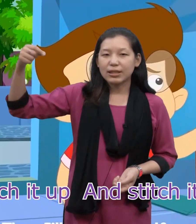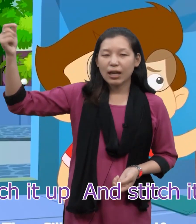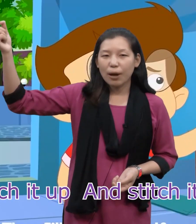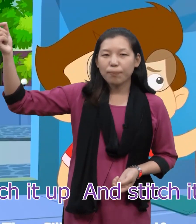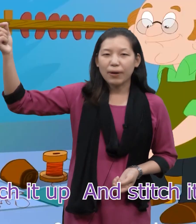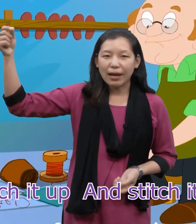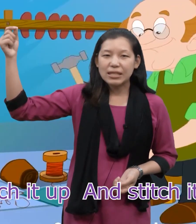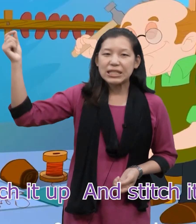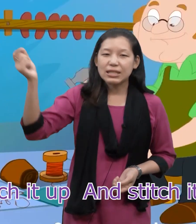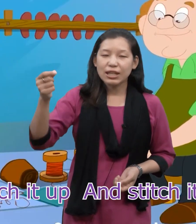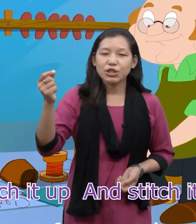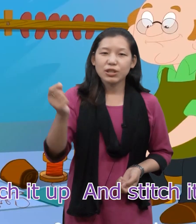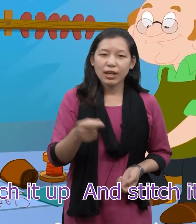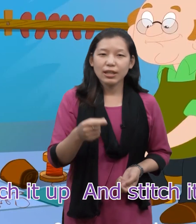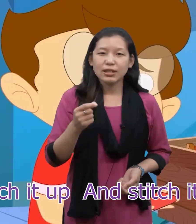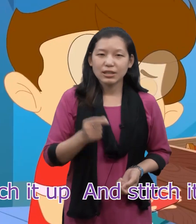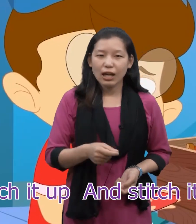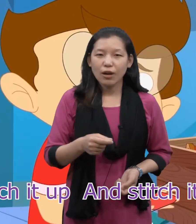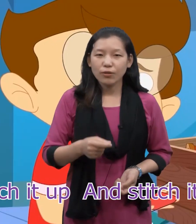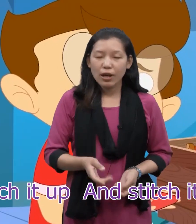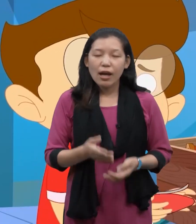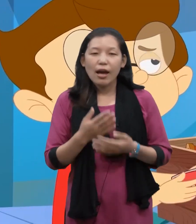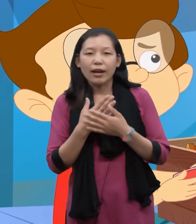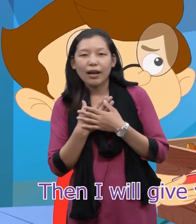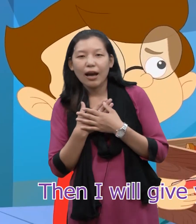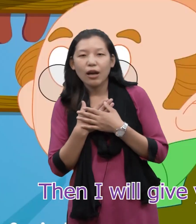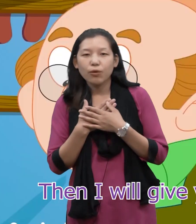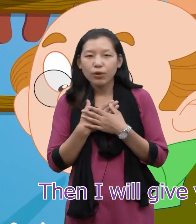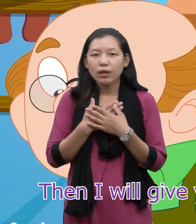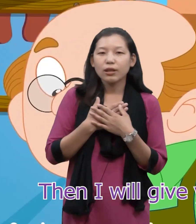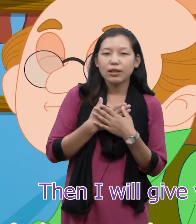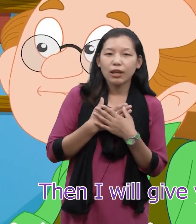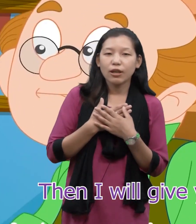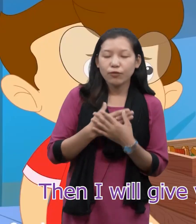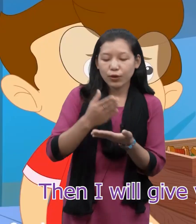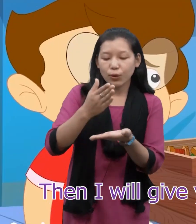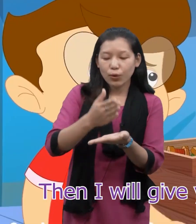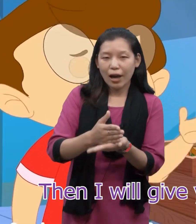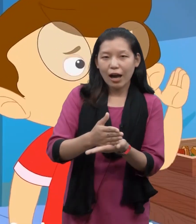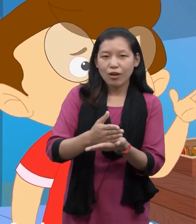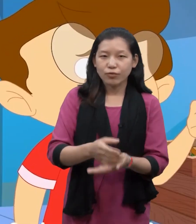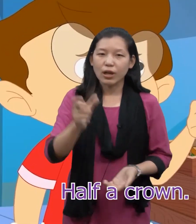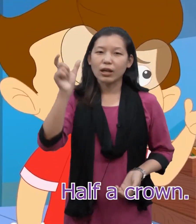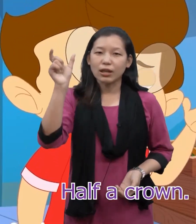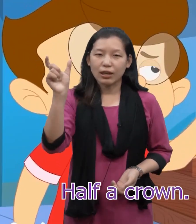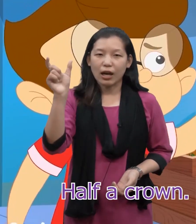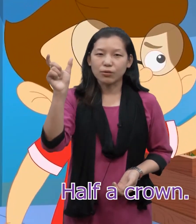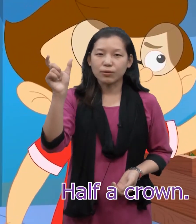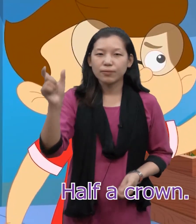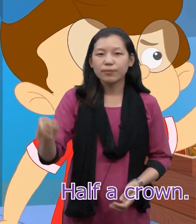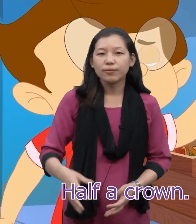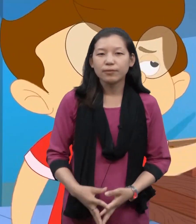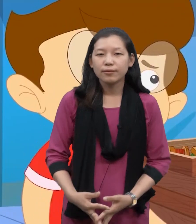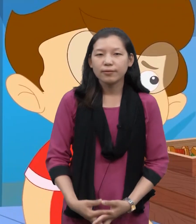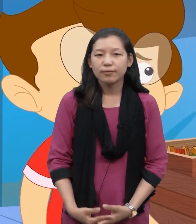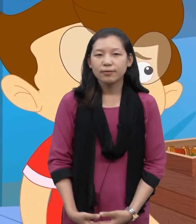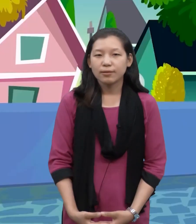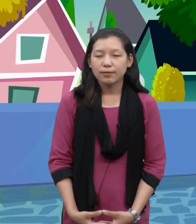it up and stitch it down and I will give you half a crown.